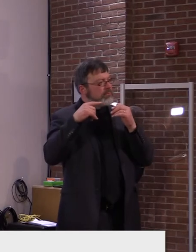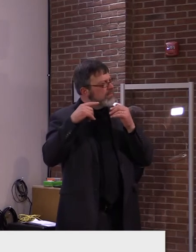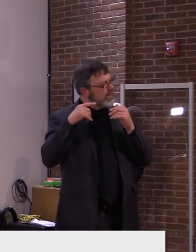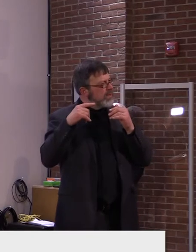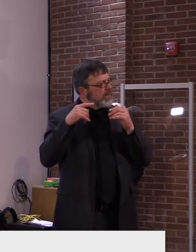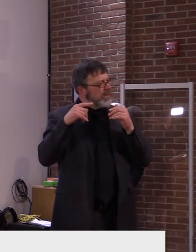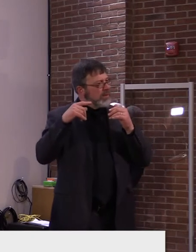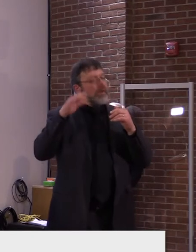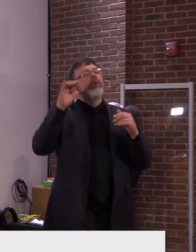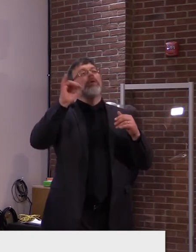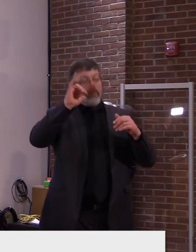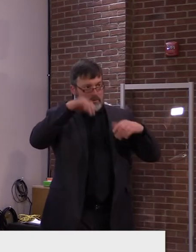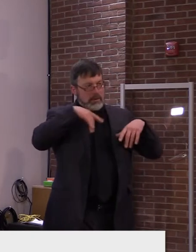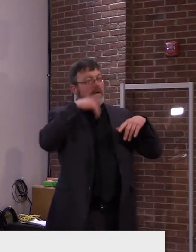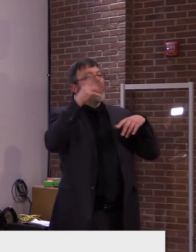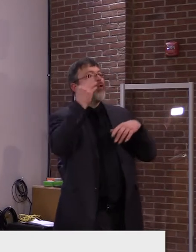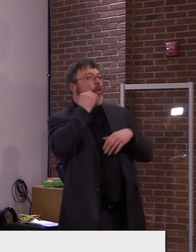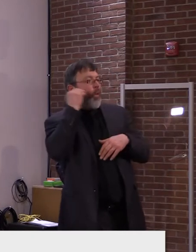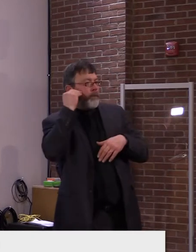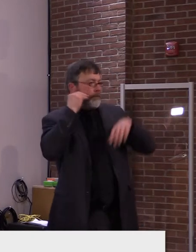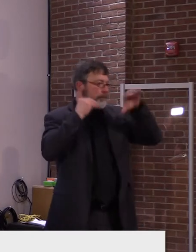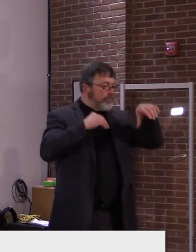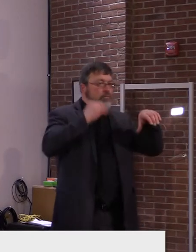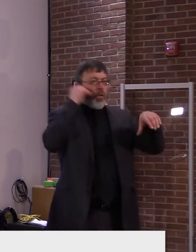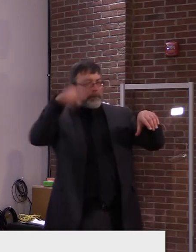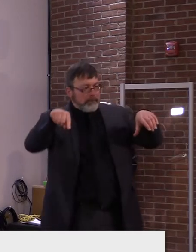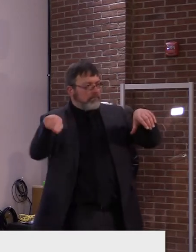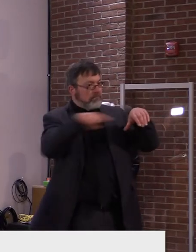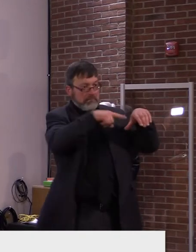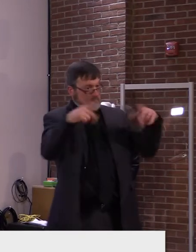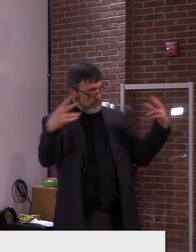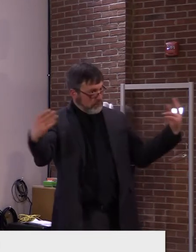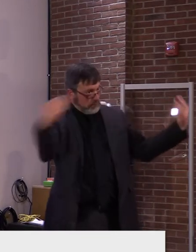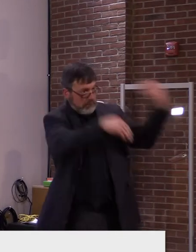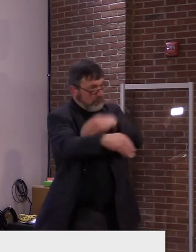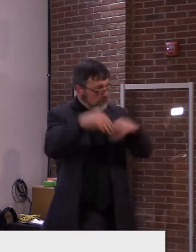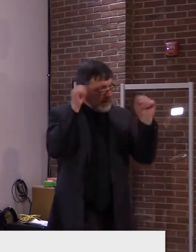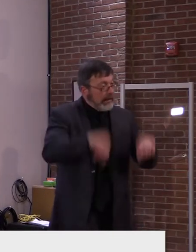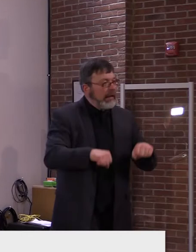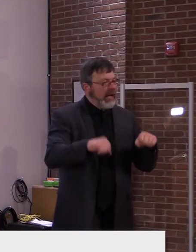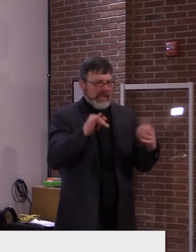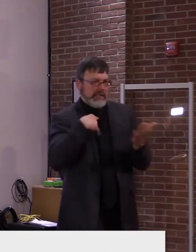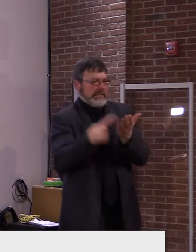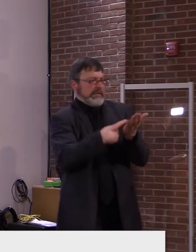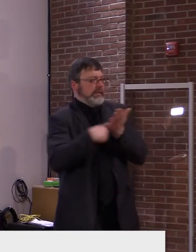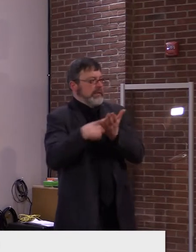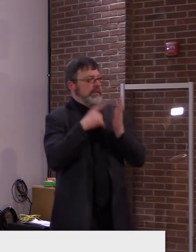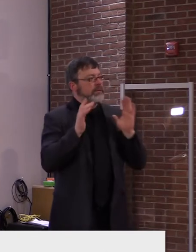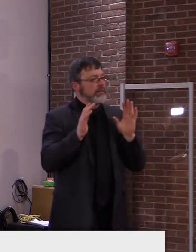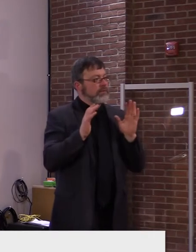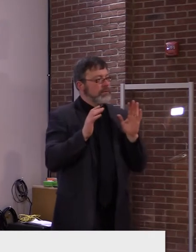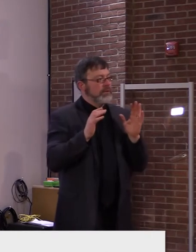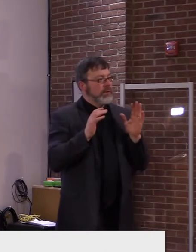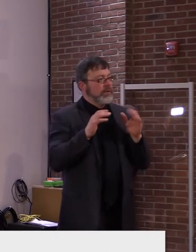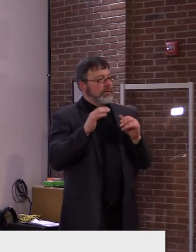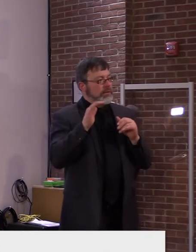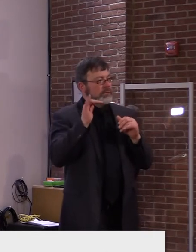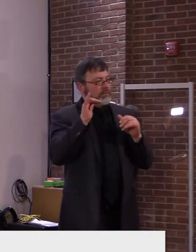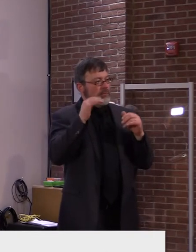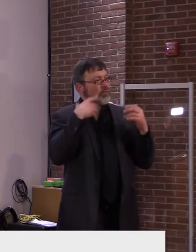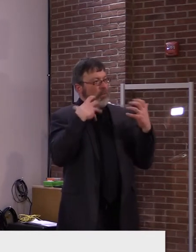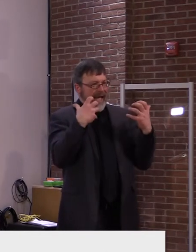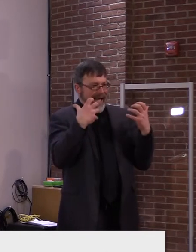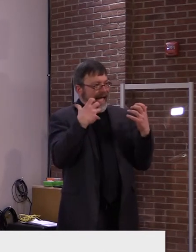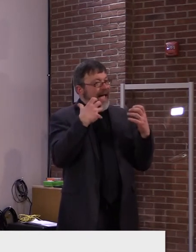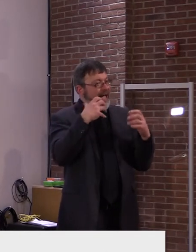means when you're vaccinated. So, but you can expect as we continue to see the numbers, uh, go in the, in the right way as we're